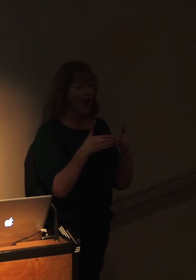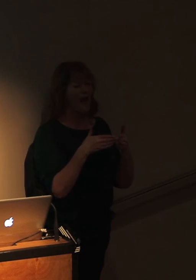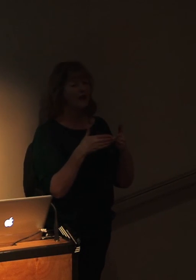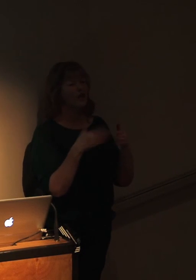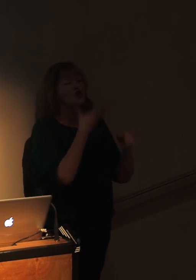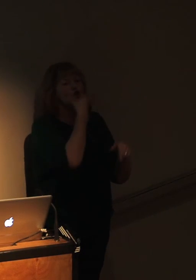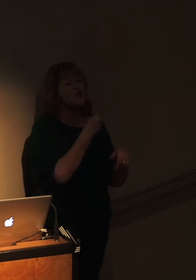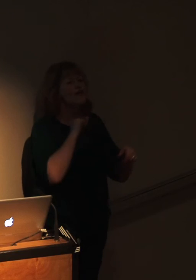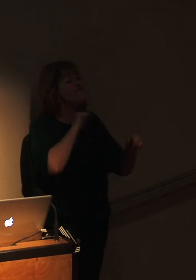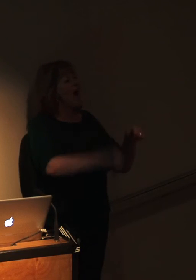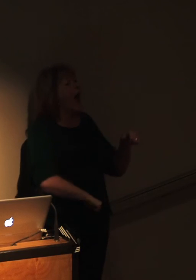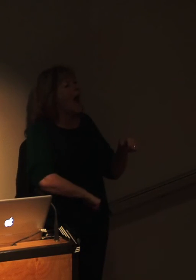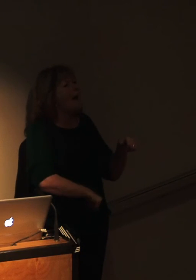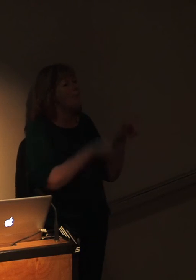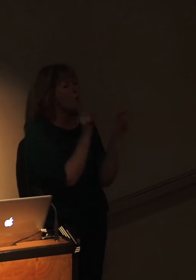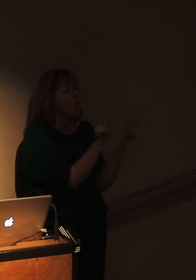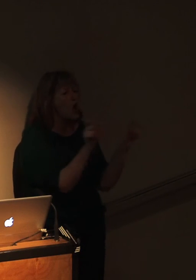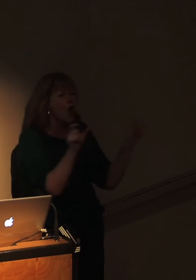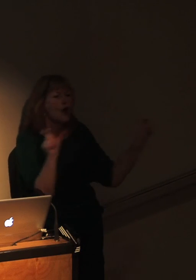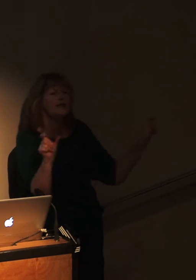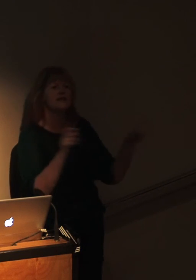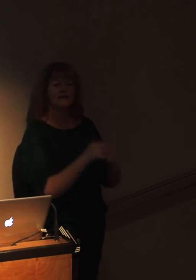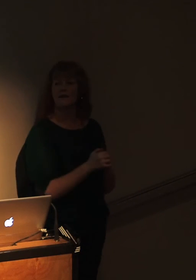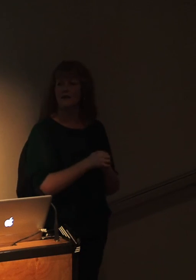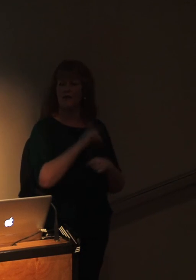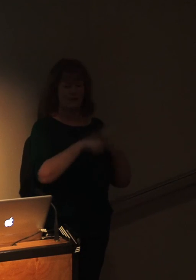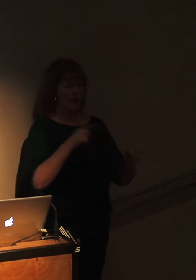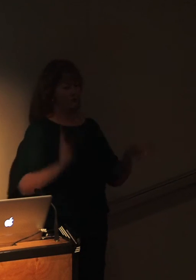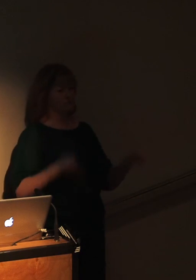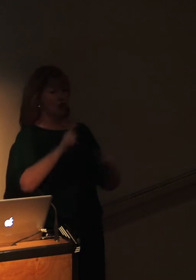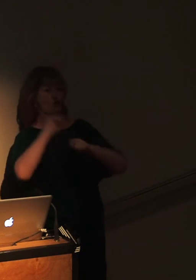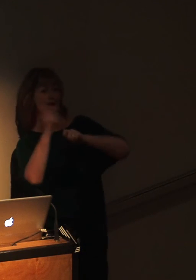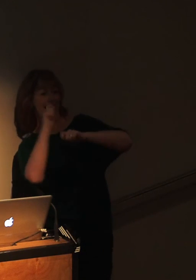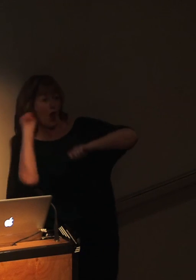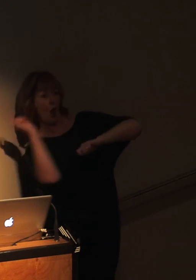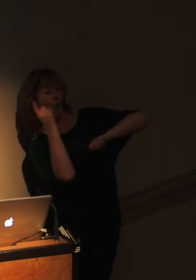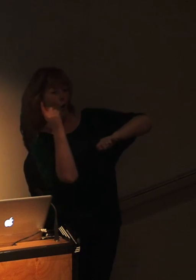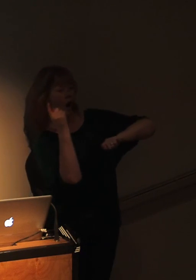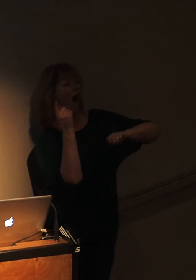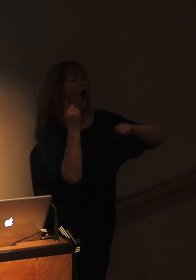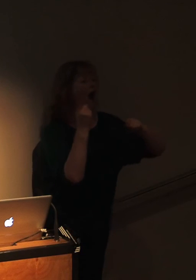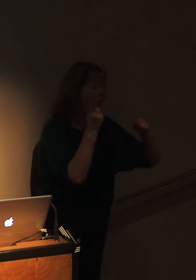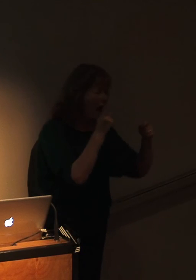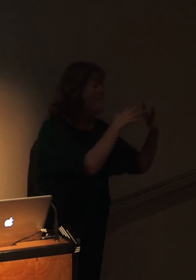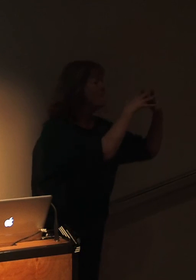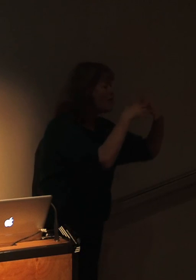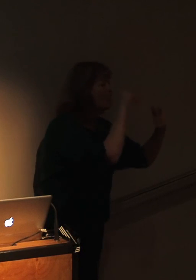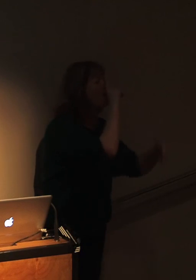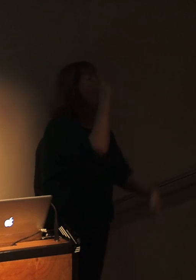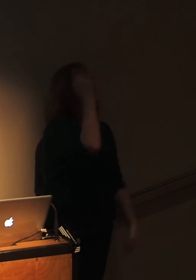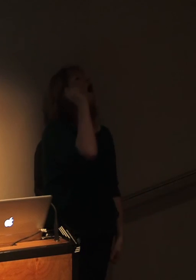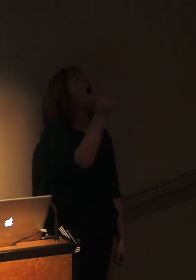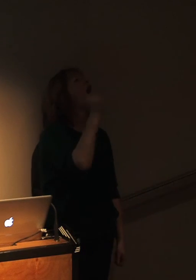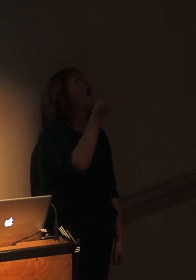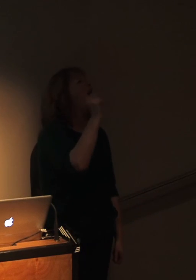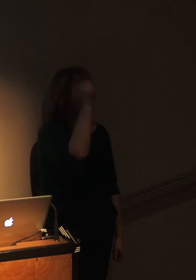snow. It was all about Rodeo, you saw Nick there at a Rodeo. Suddenly, the American audience related to it. And for